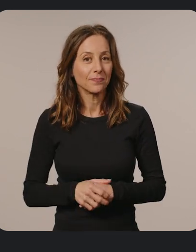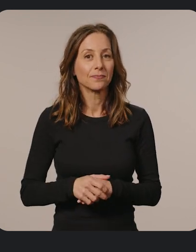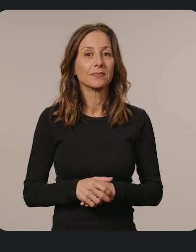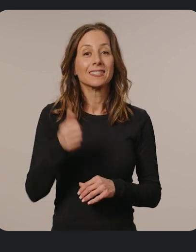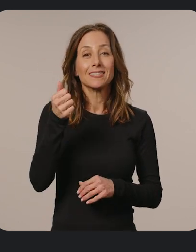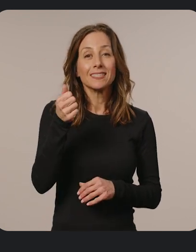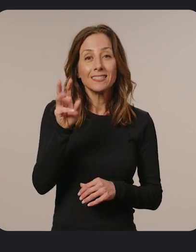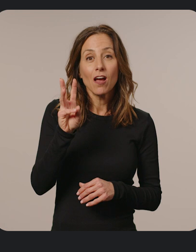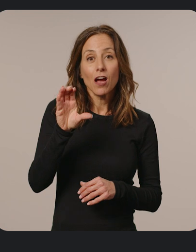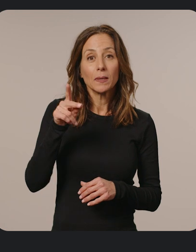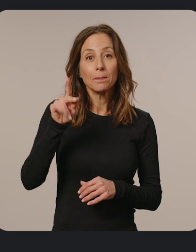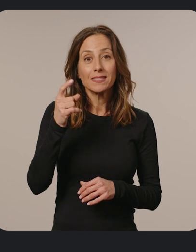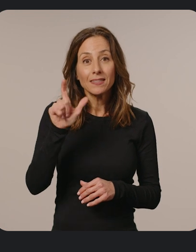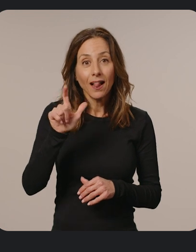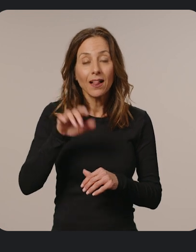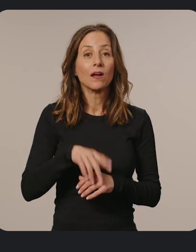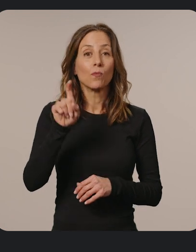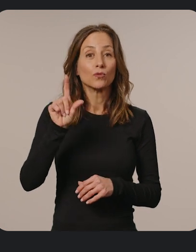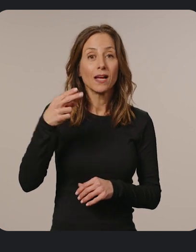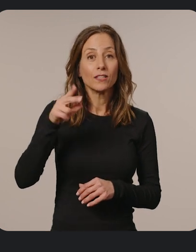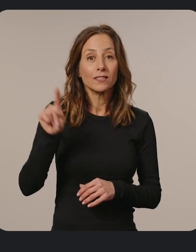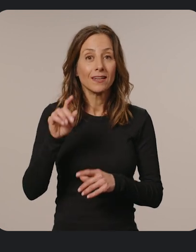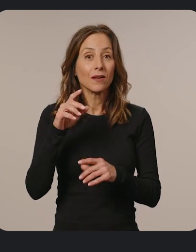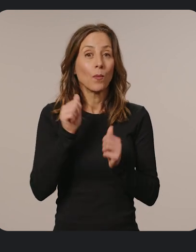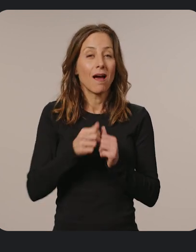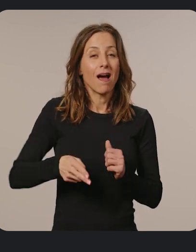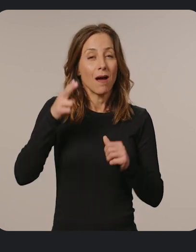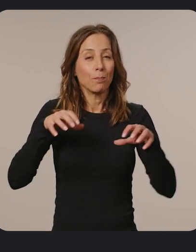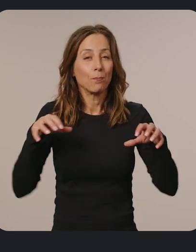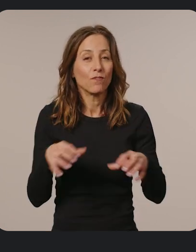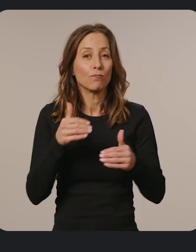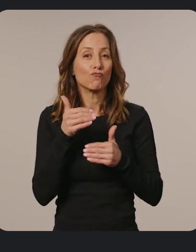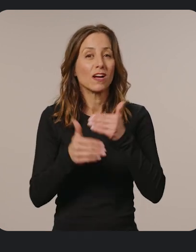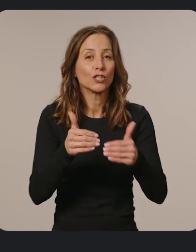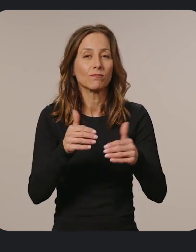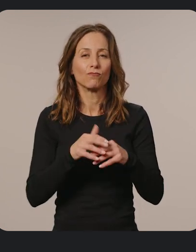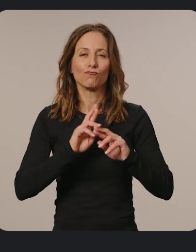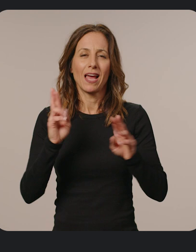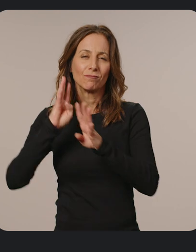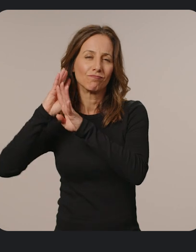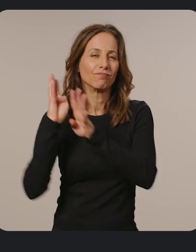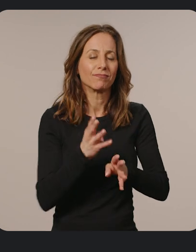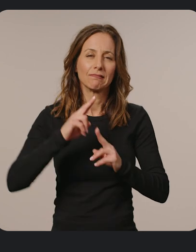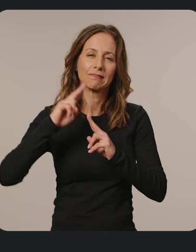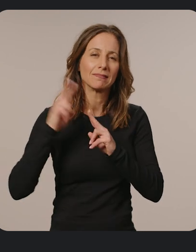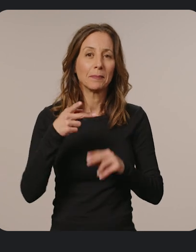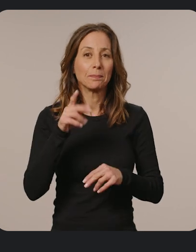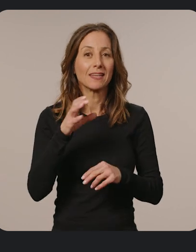,600 pixel, 120Hz environments with high-performance processors, ready to stream top PC and